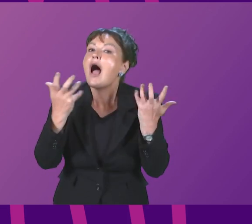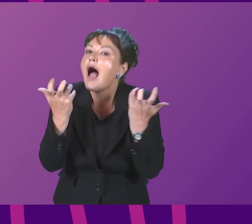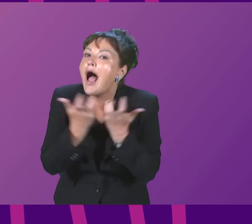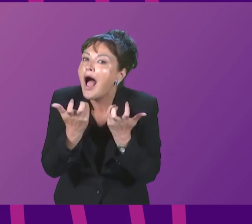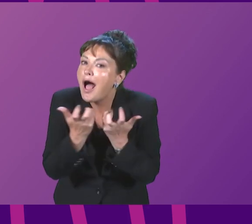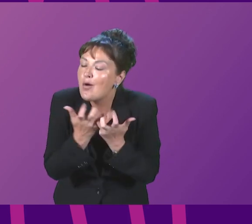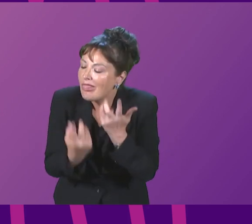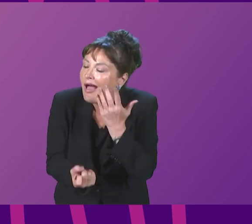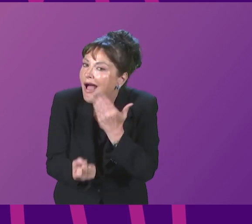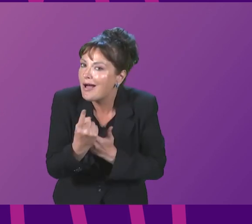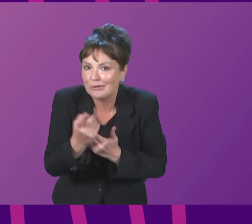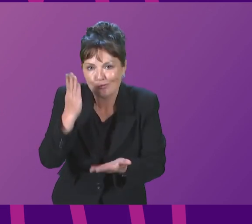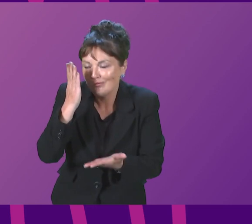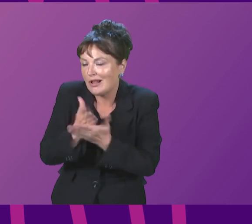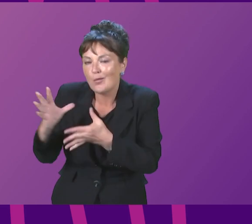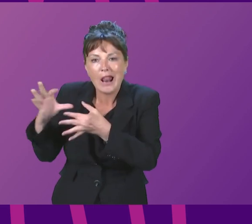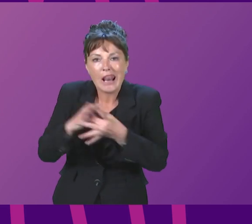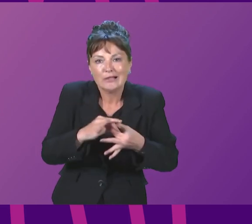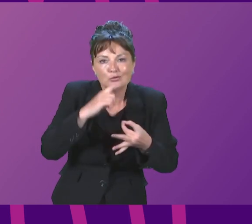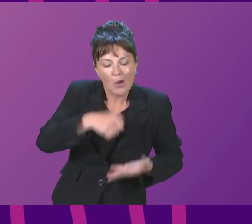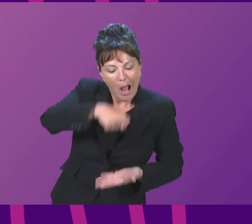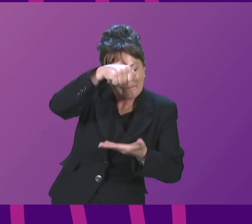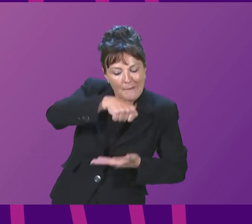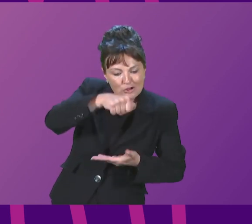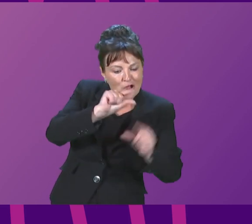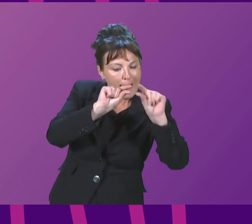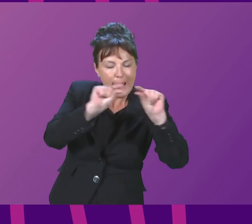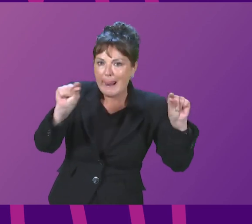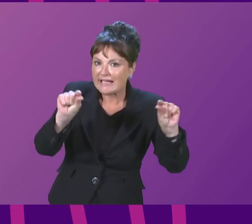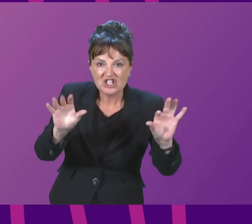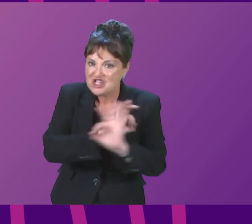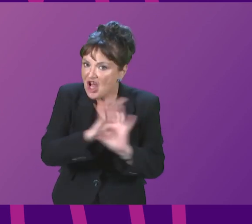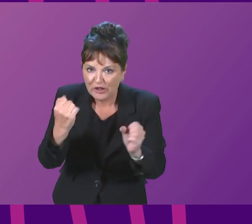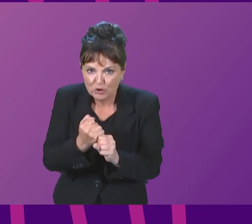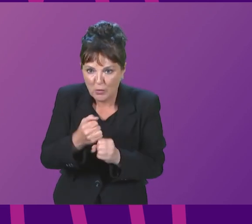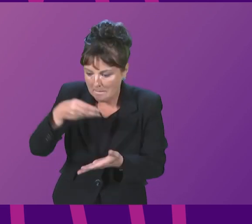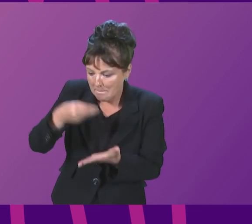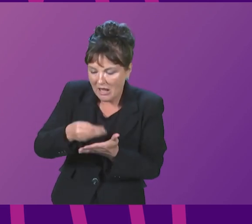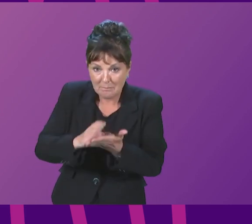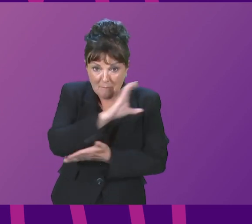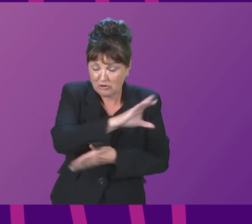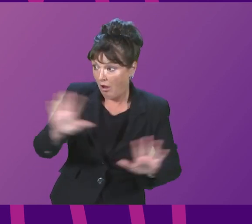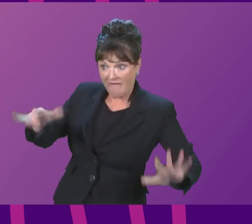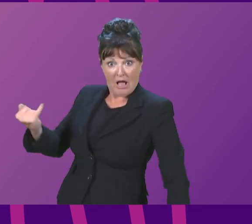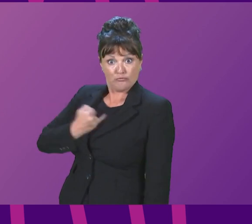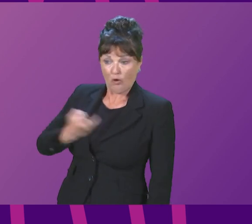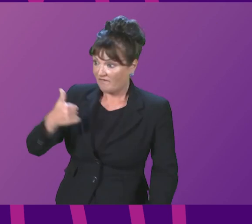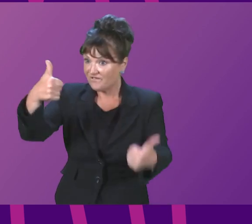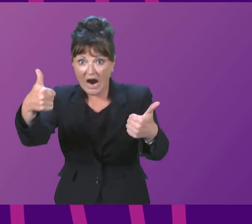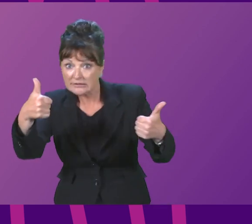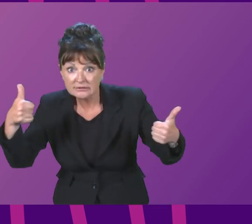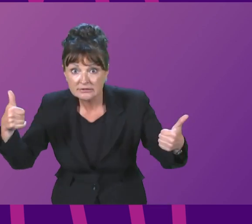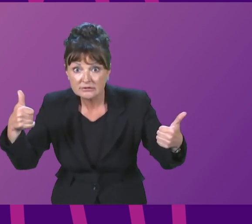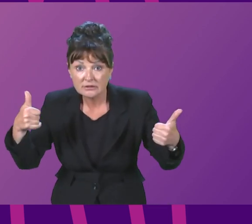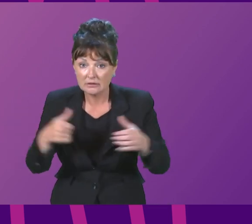particular budget line. It did not reflect how money had been allocated. And I believe, although if I'm wrong on this, if